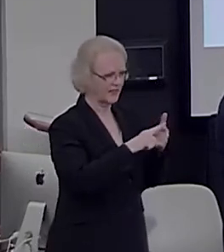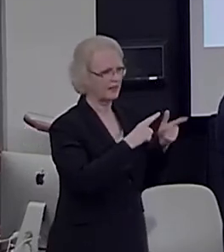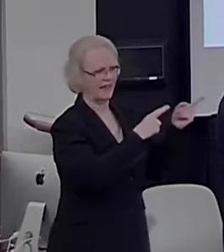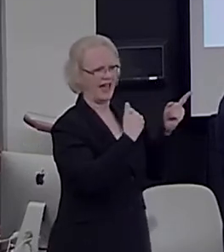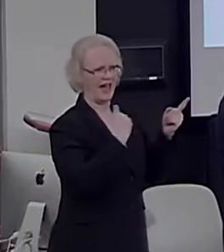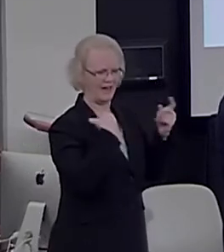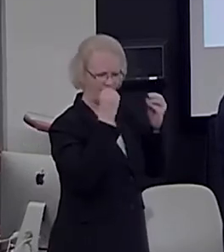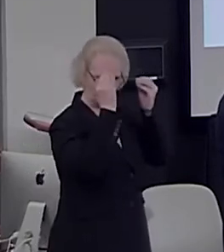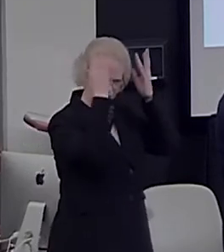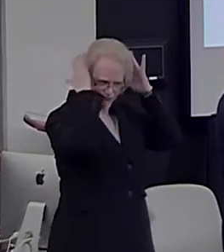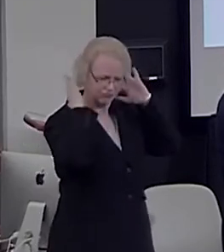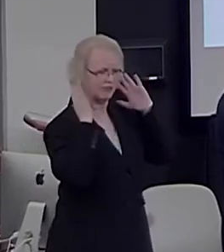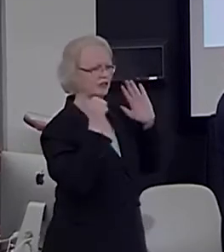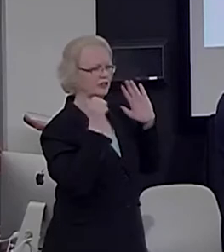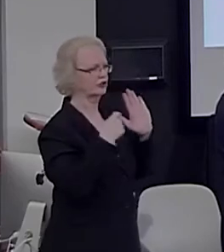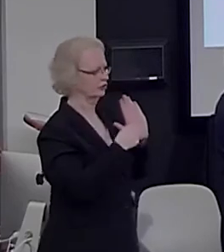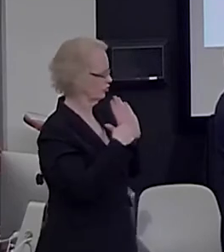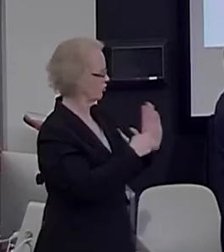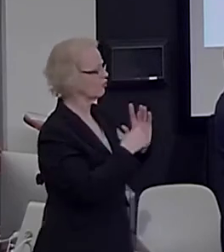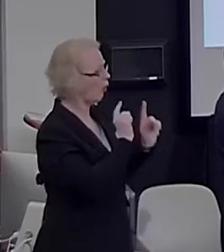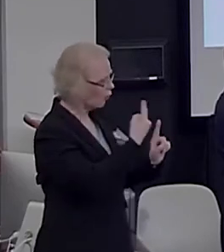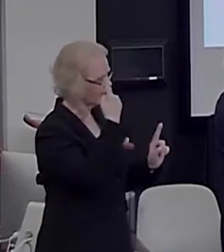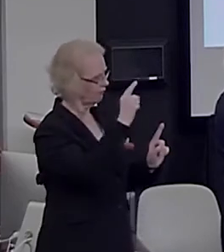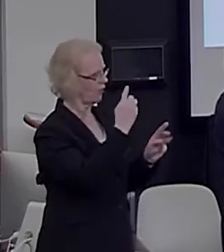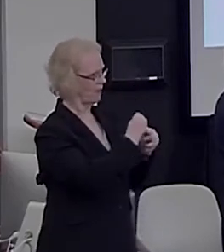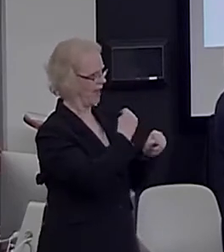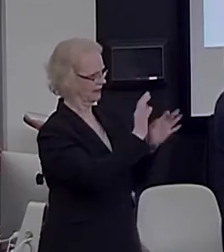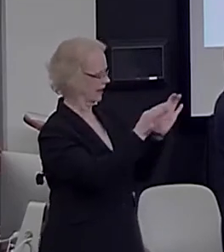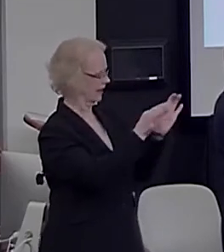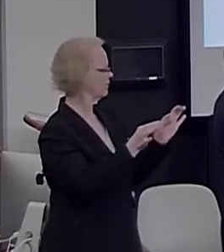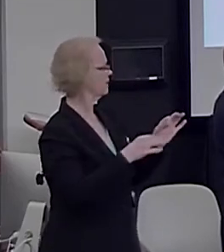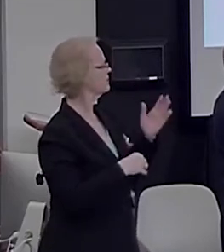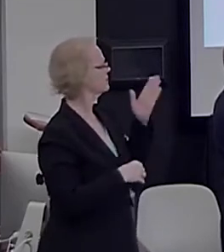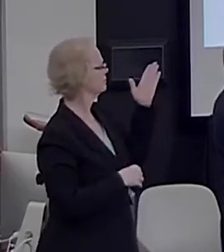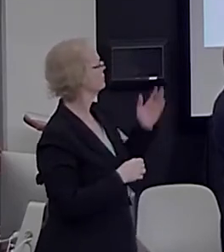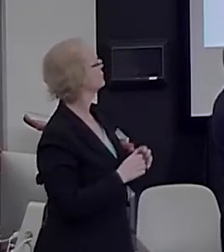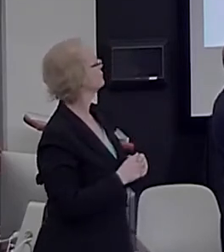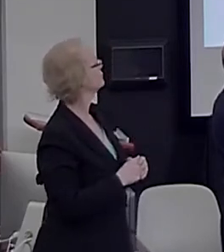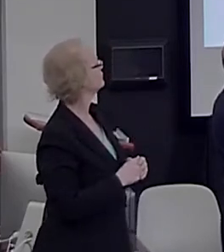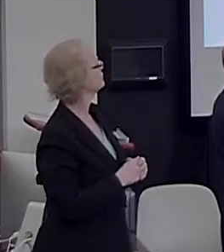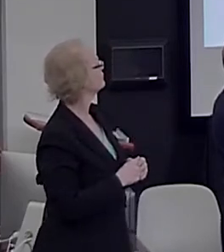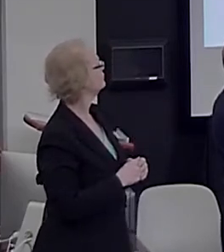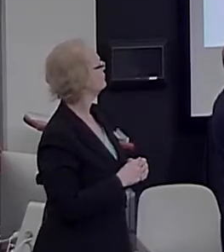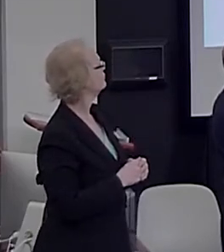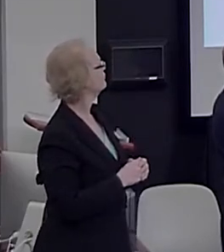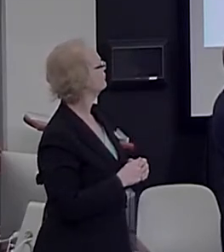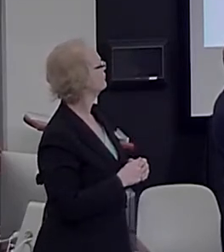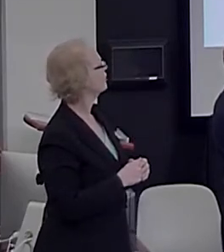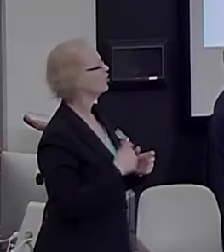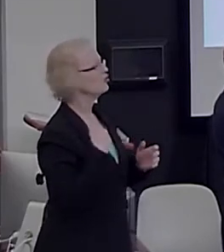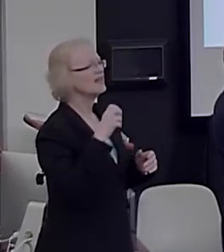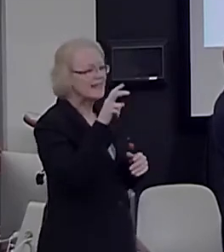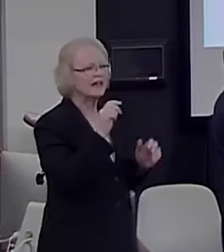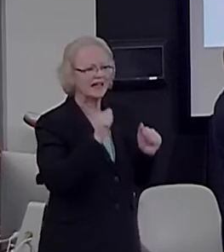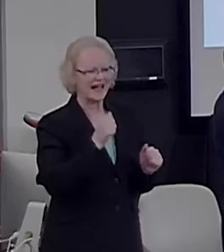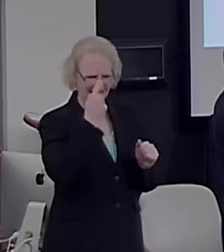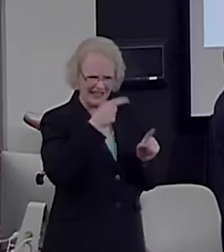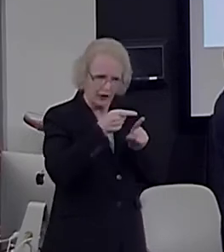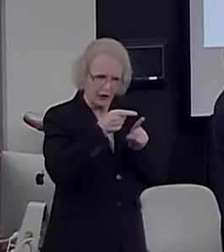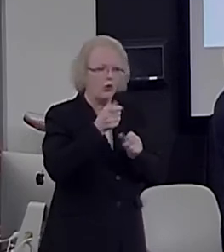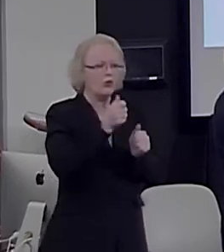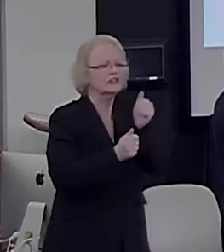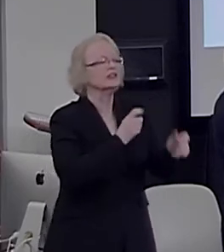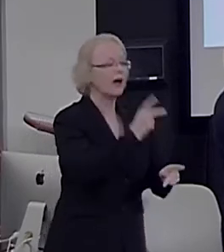up, shows up only for the mathematical statement. So, you can see whether it's analysis or algebra, topology or geometry,